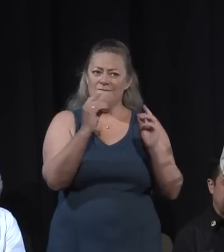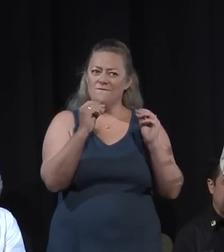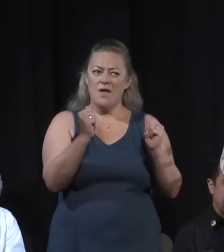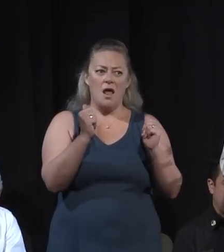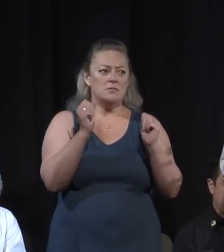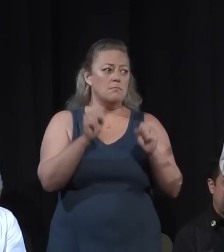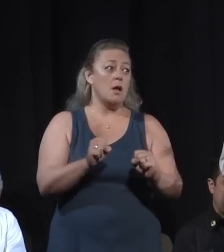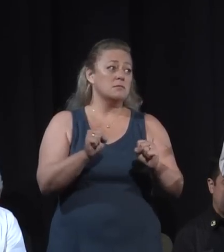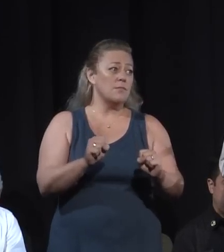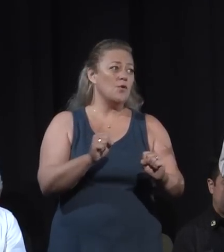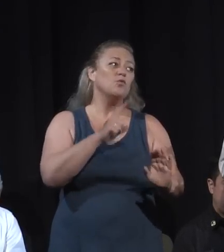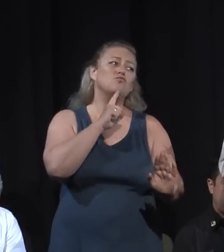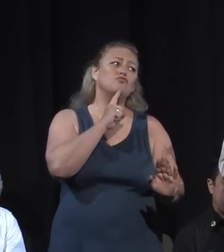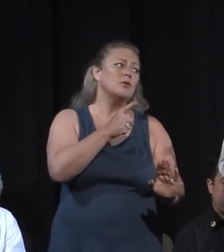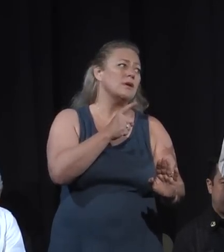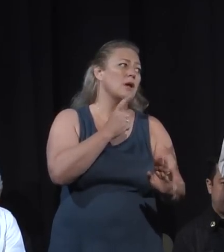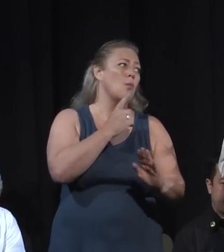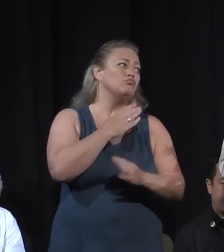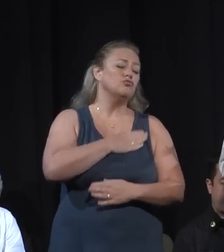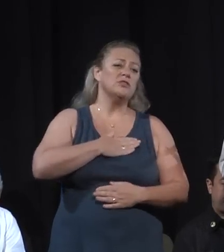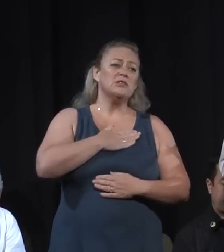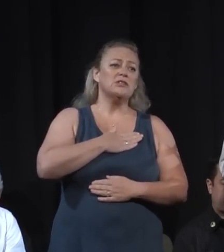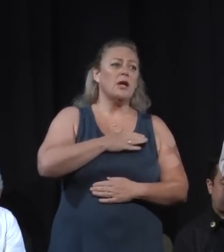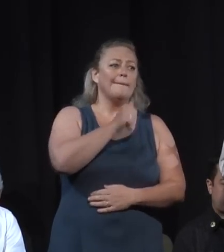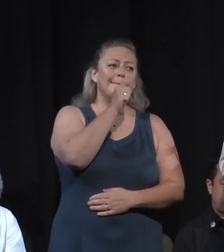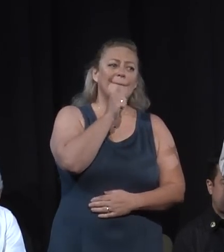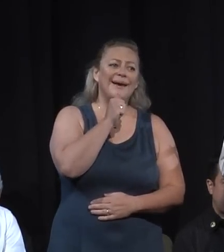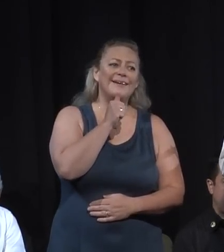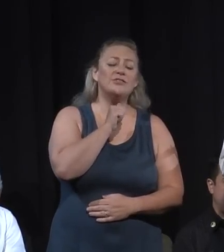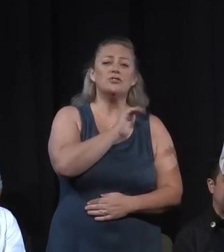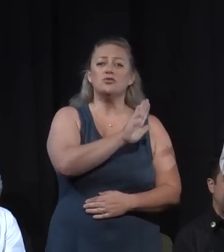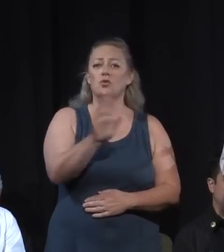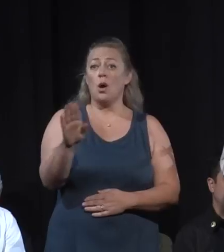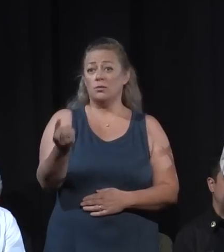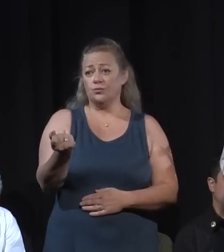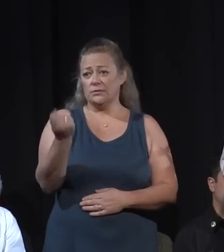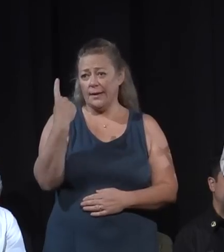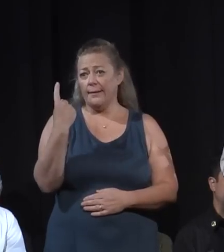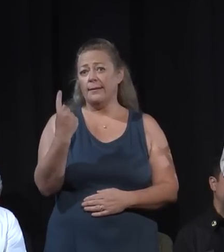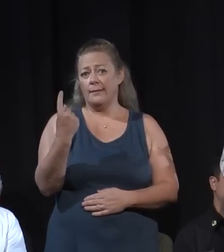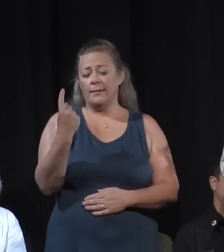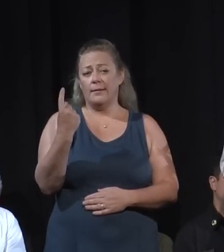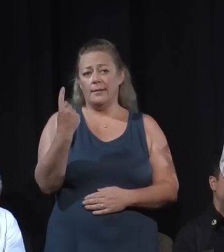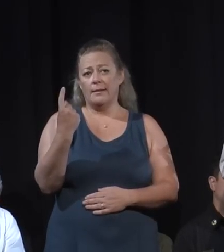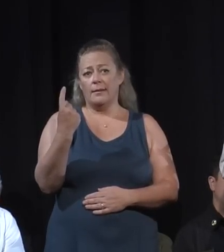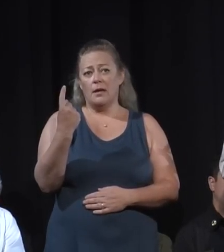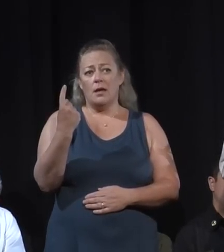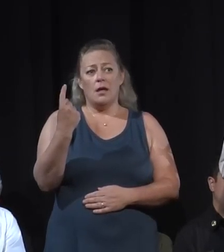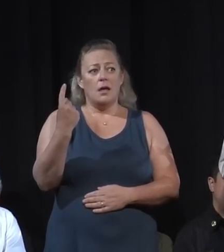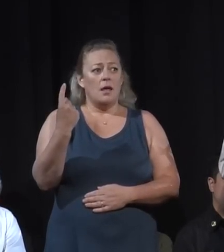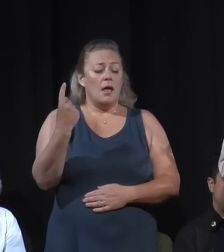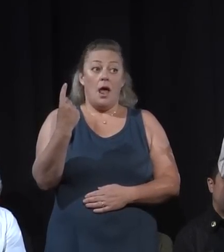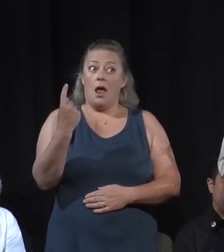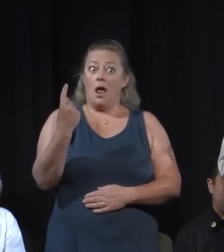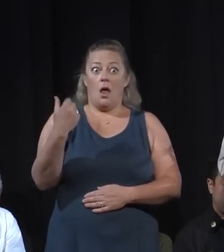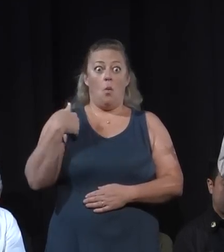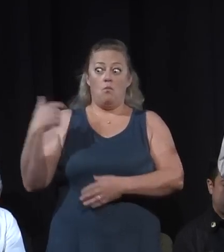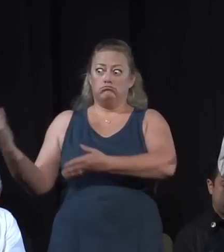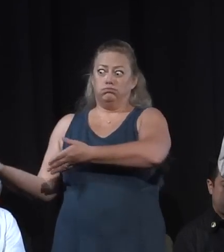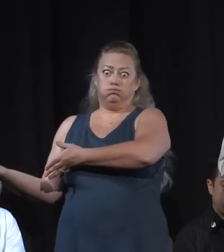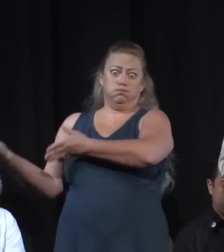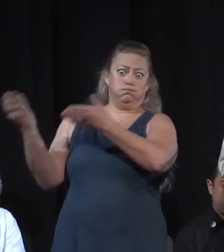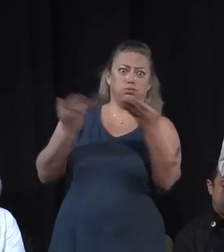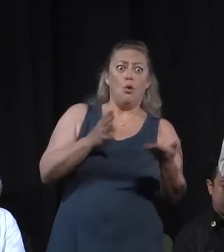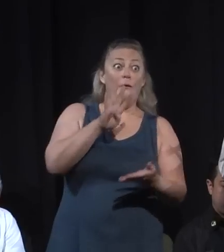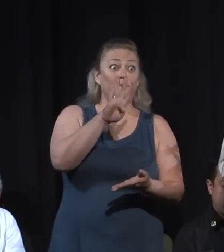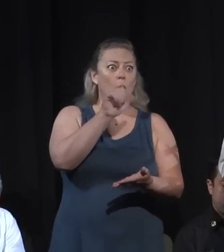Really appreciate everybody's patience and understanding in that when you bring in 4,000 firefighters, when you